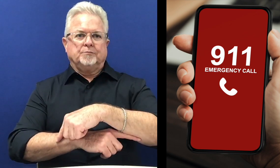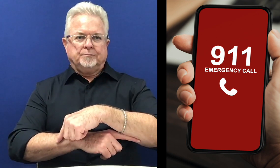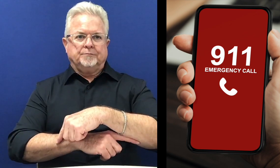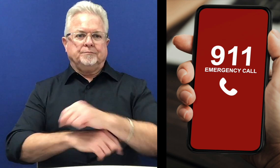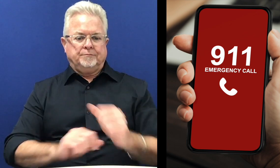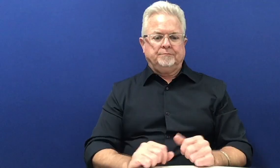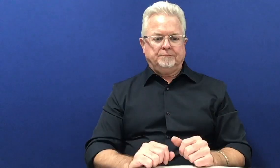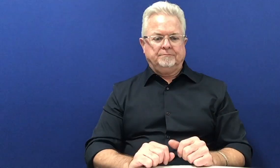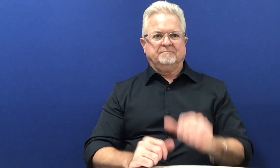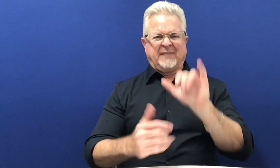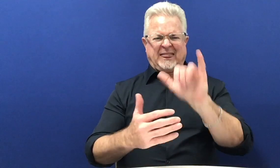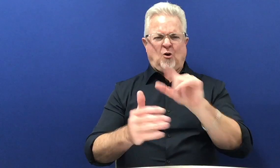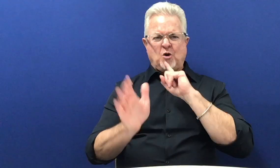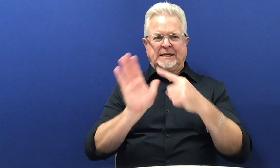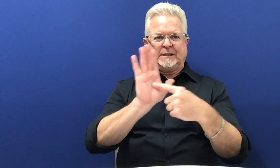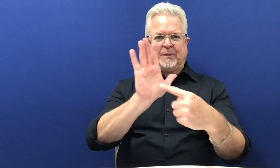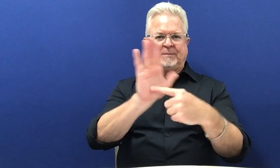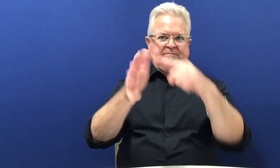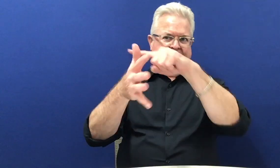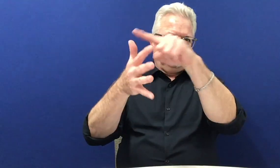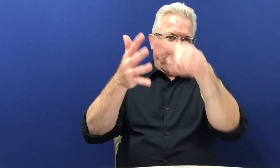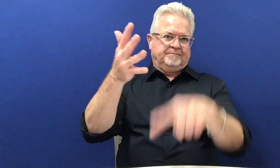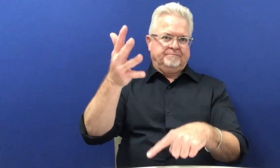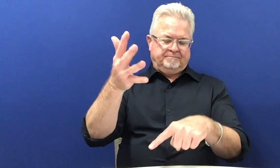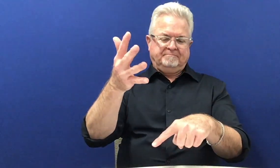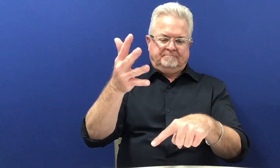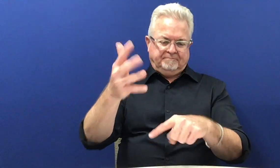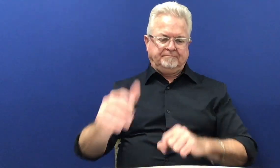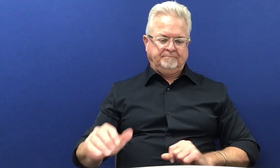a short period of time, you may want to call 911.